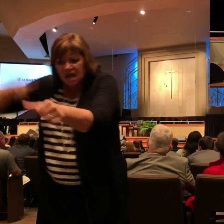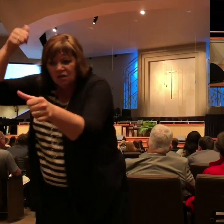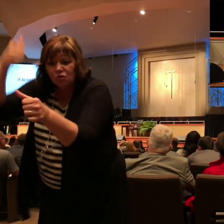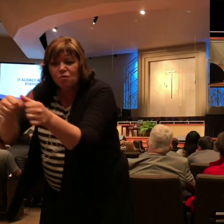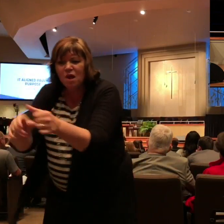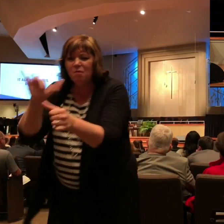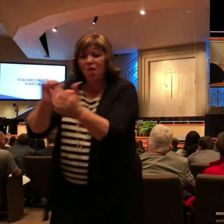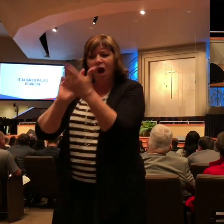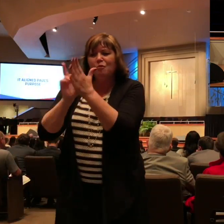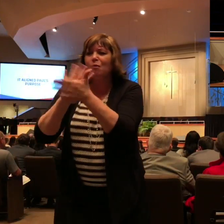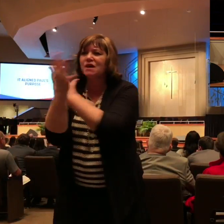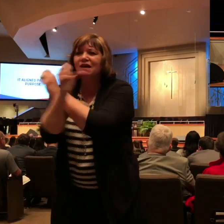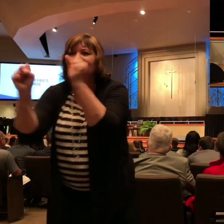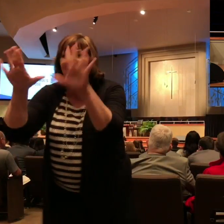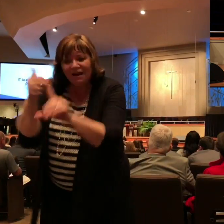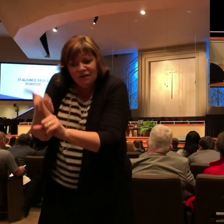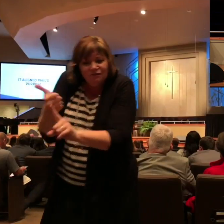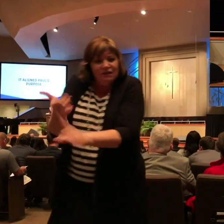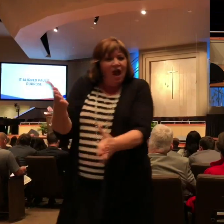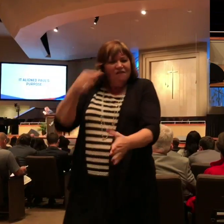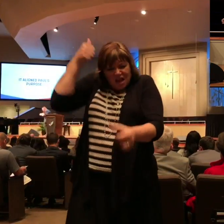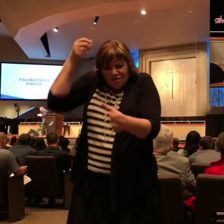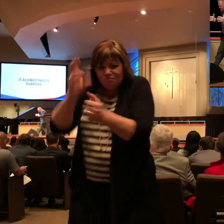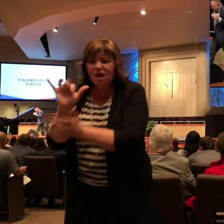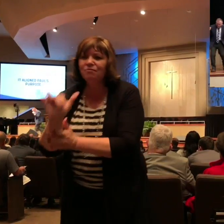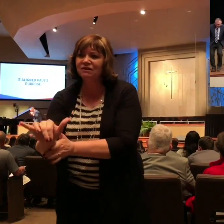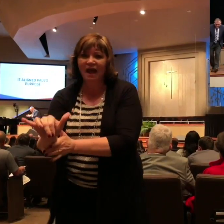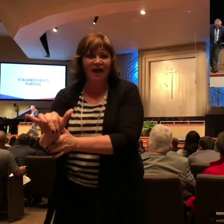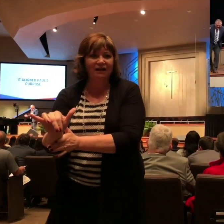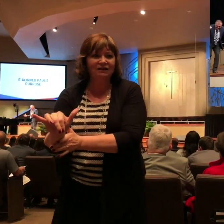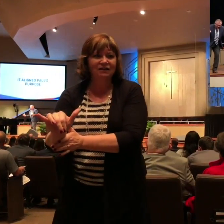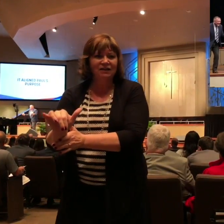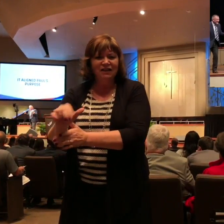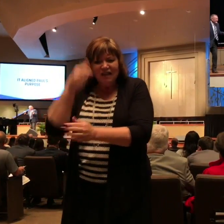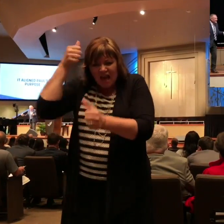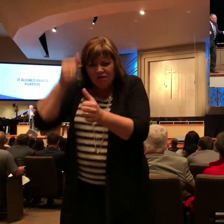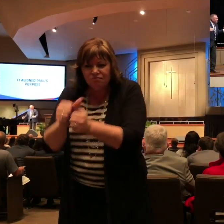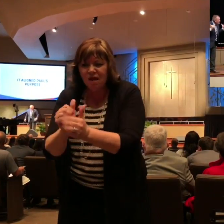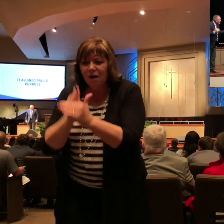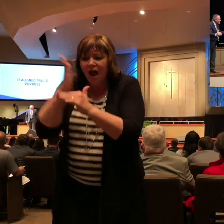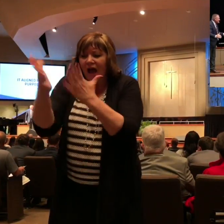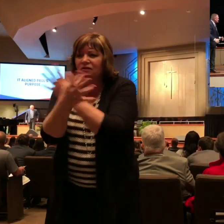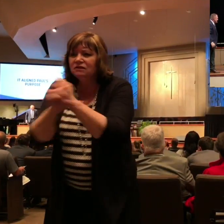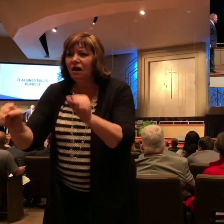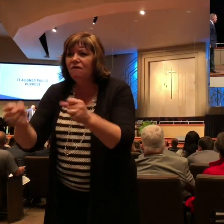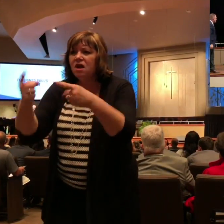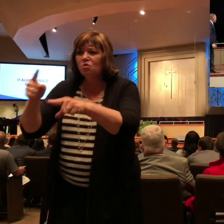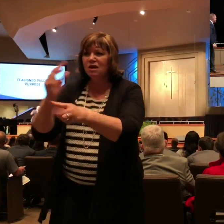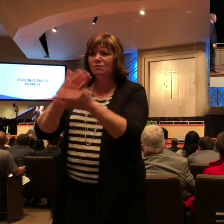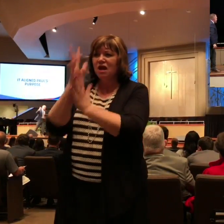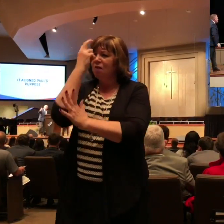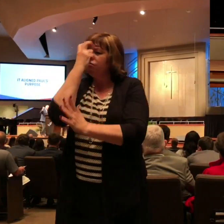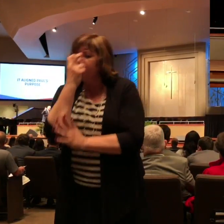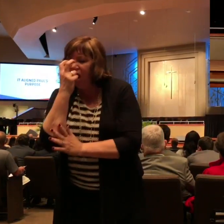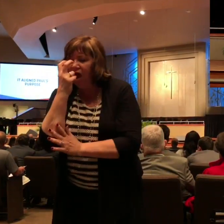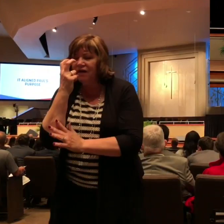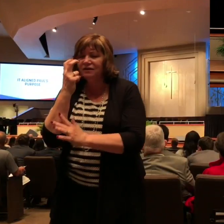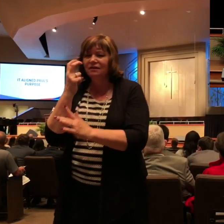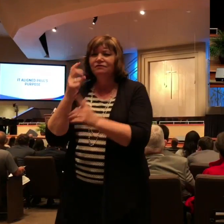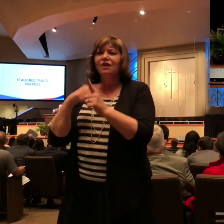road never going to forget those few days in that room when I was blind before Ananias came I'm never going forget what Jesus